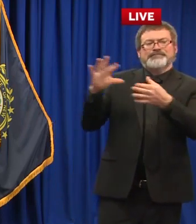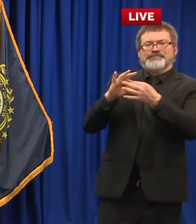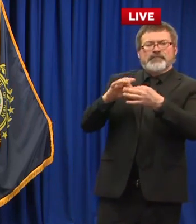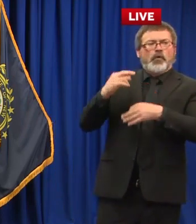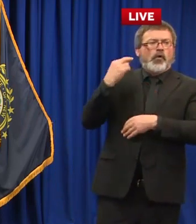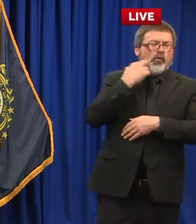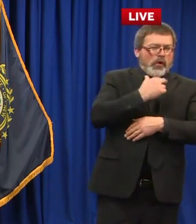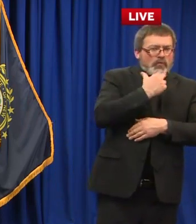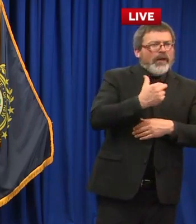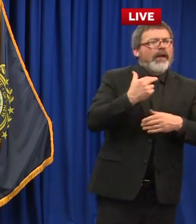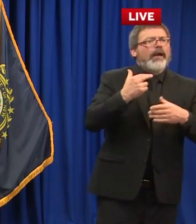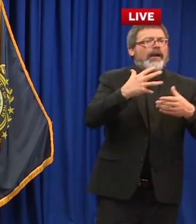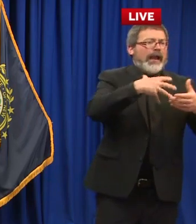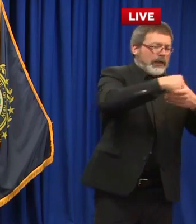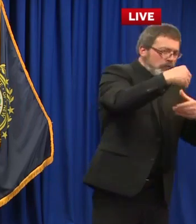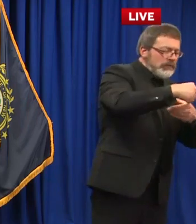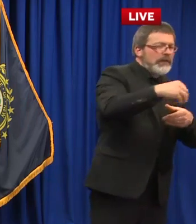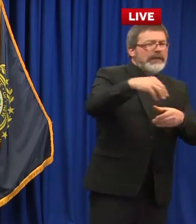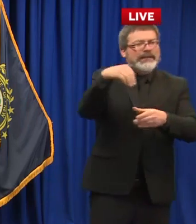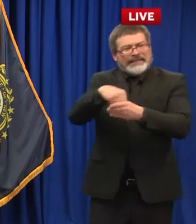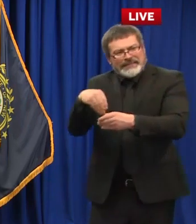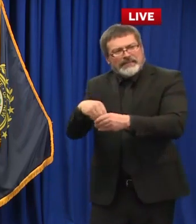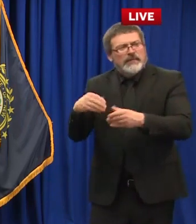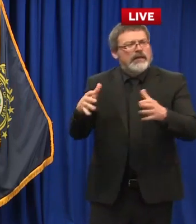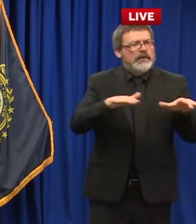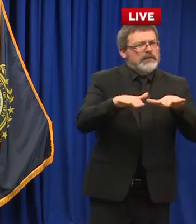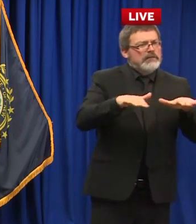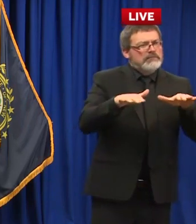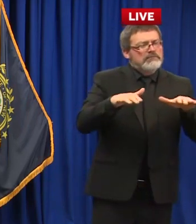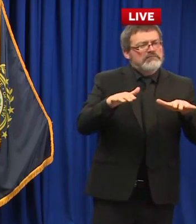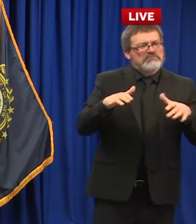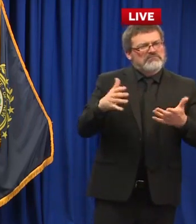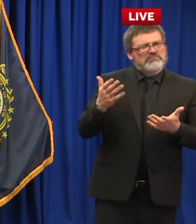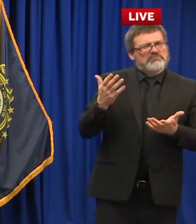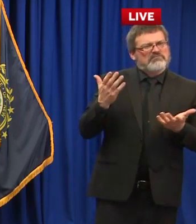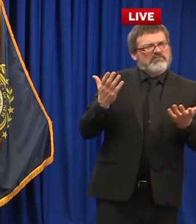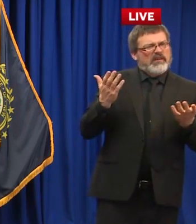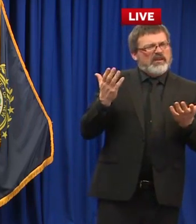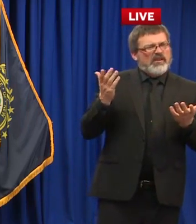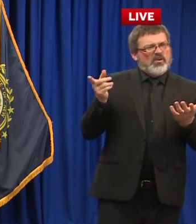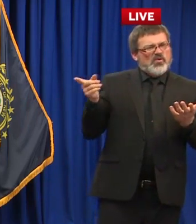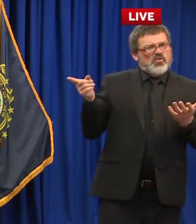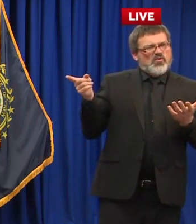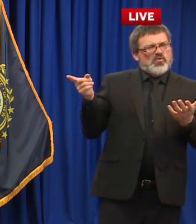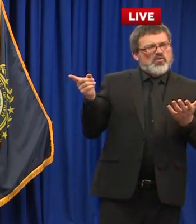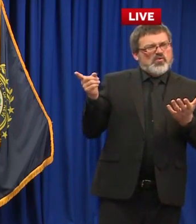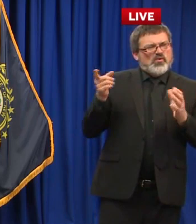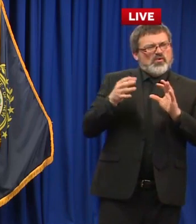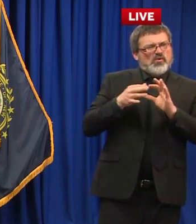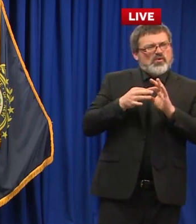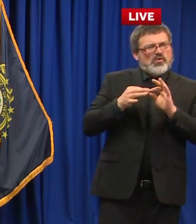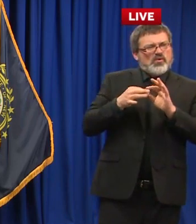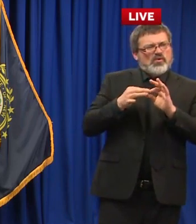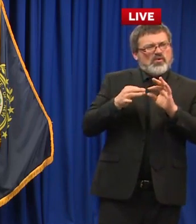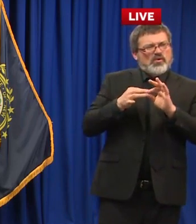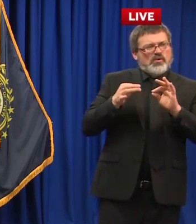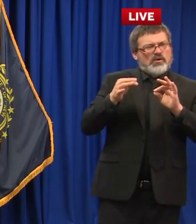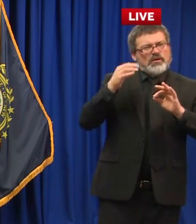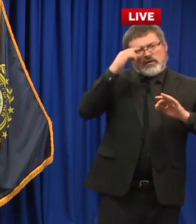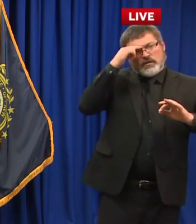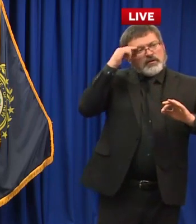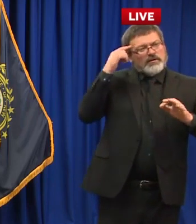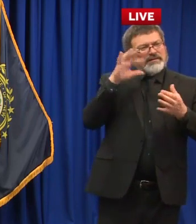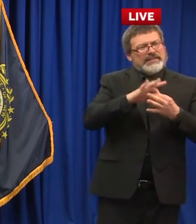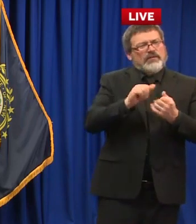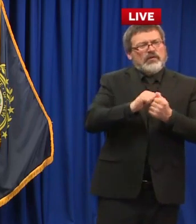much yeah not much at all why not why not open them 100 in those other counties sure uh good question so